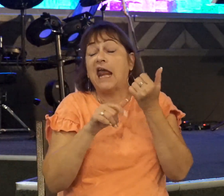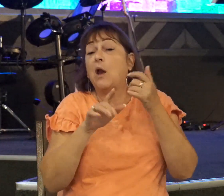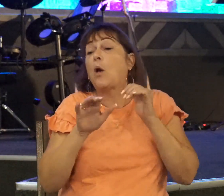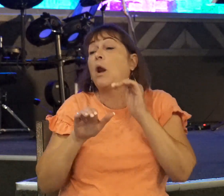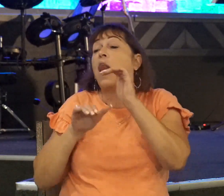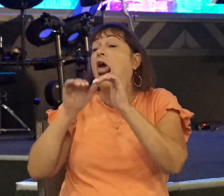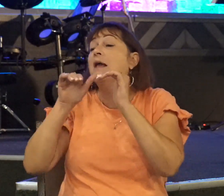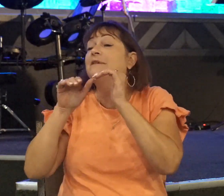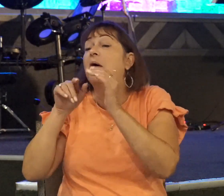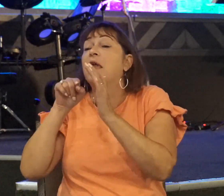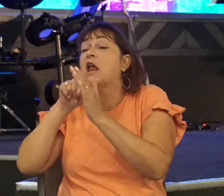finishing them off.